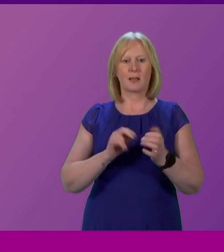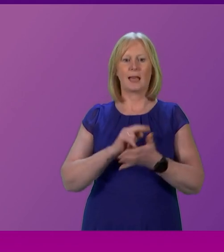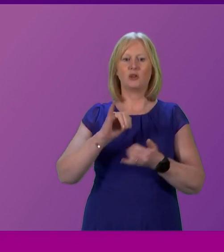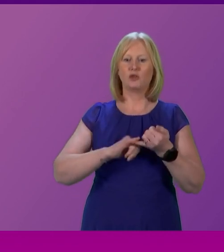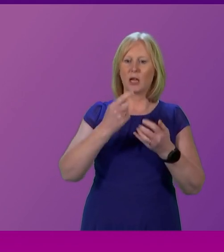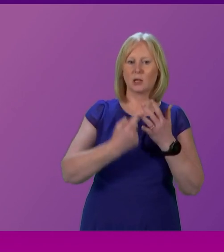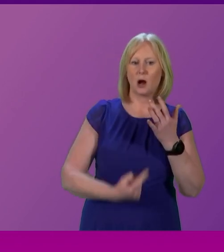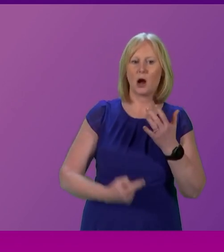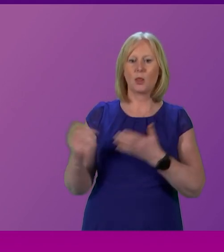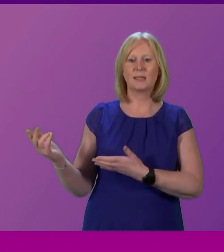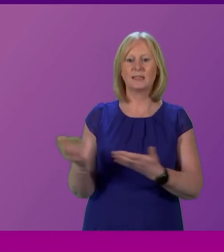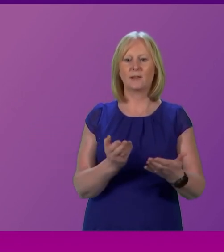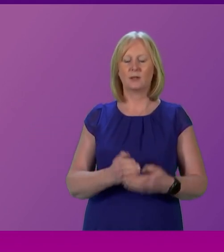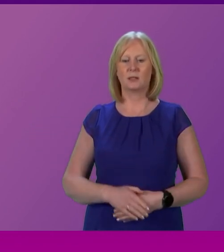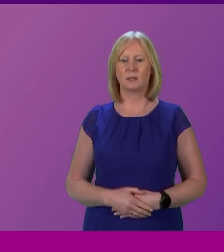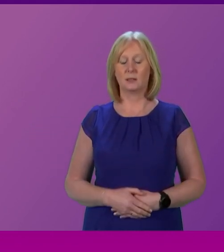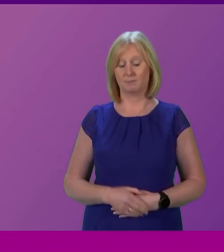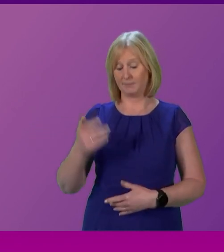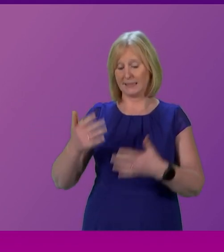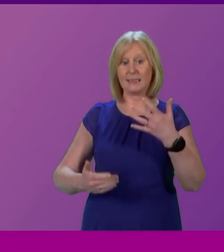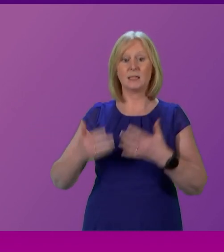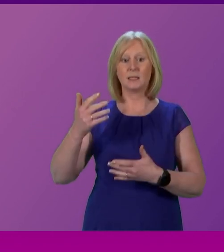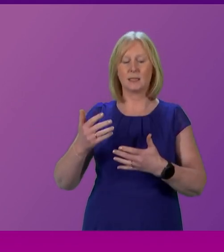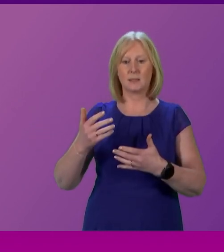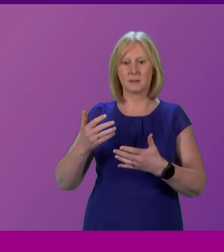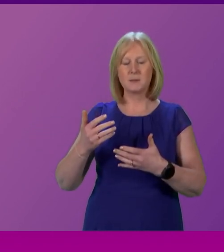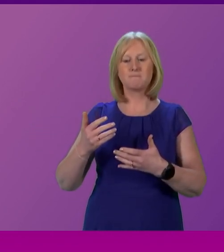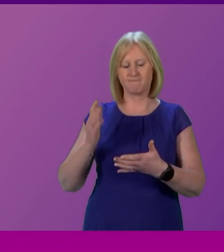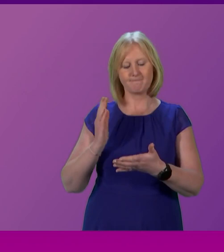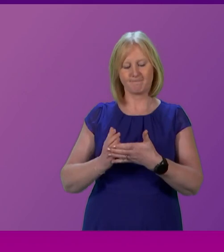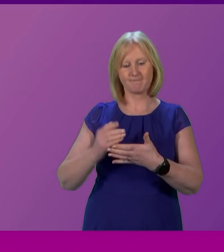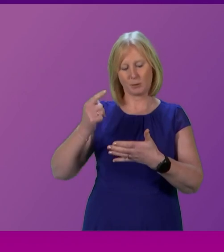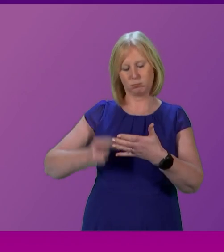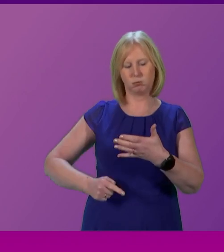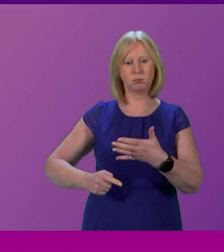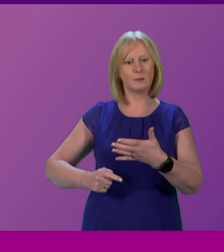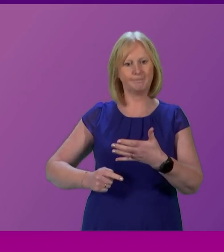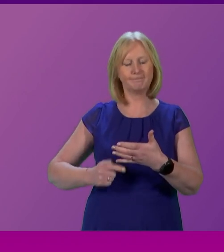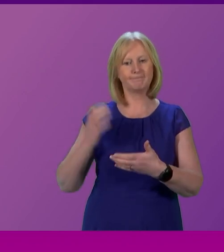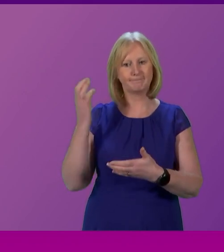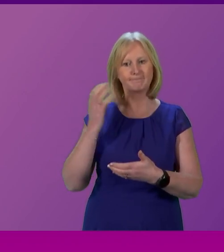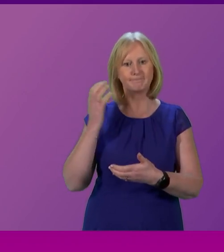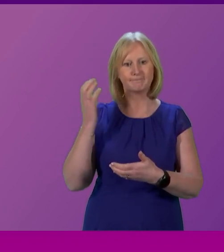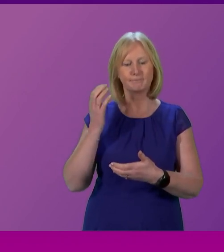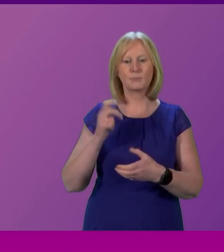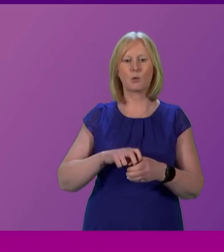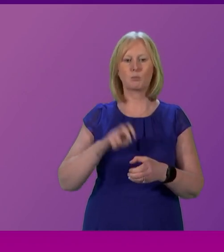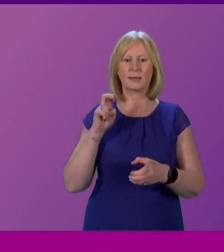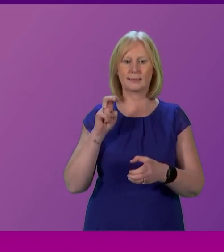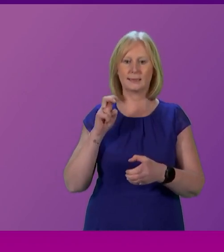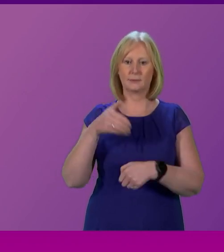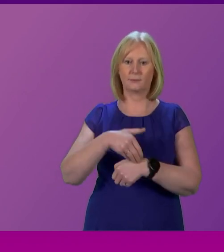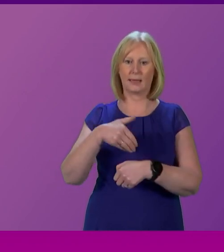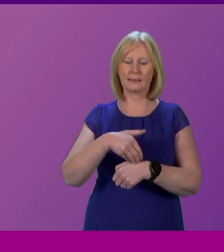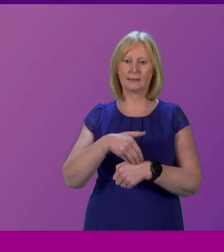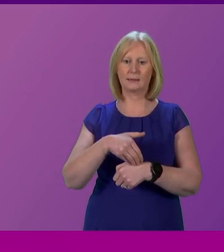public services. And these statistics are stark, and they mask the human reality of the impact of Brexit. The small